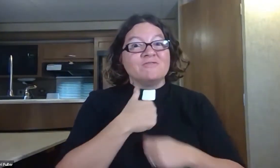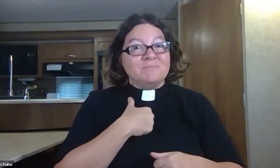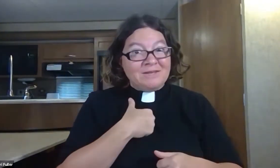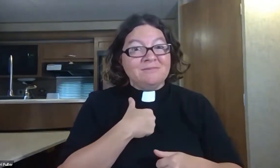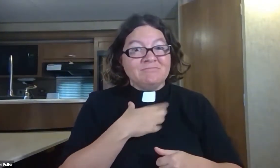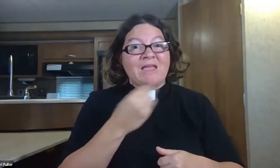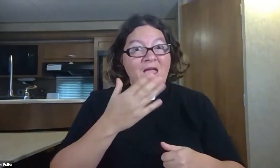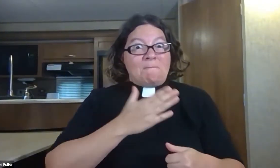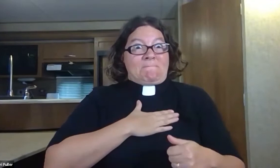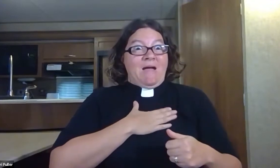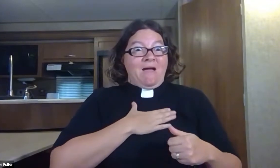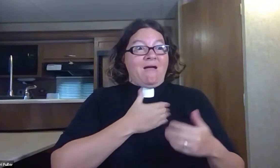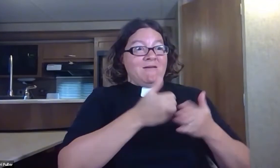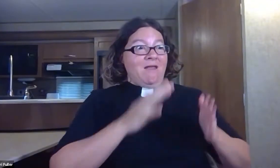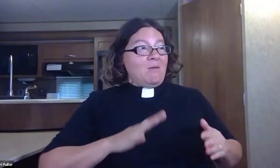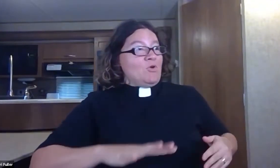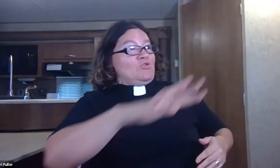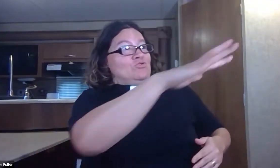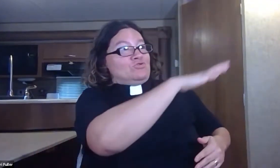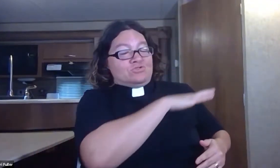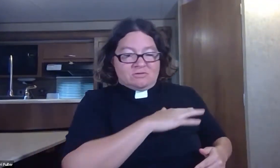is amazing. God loves me and my neighbor too